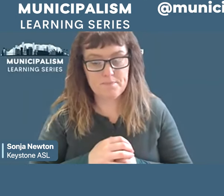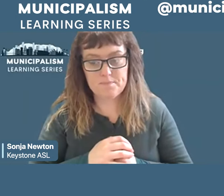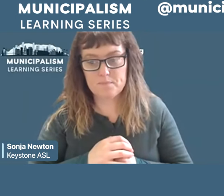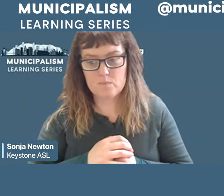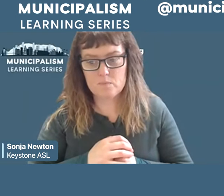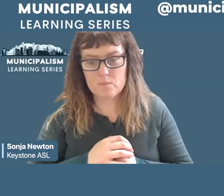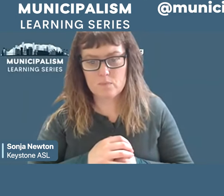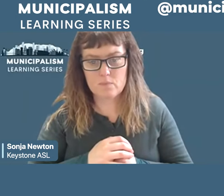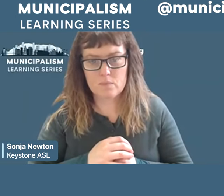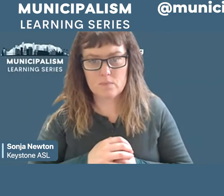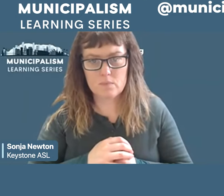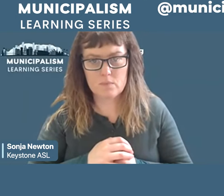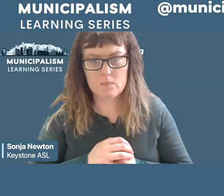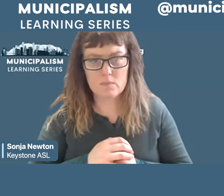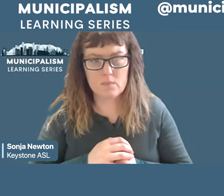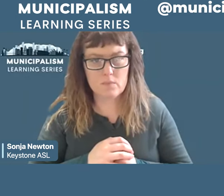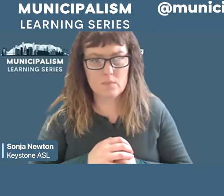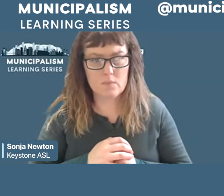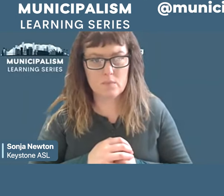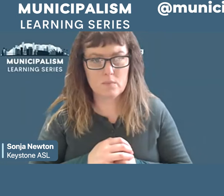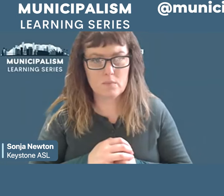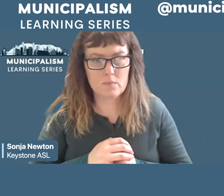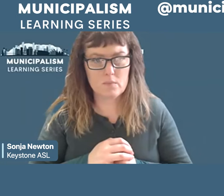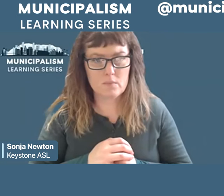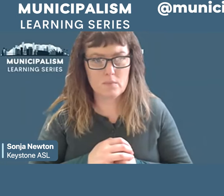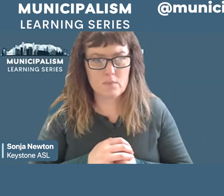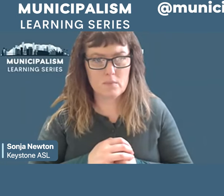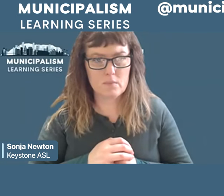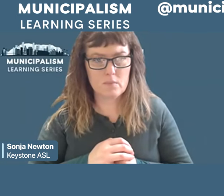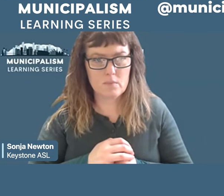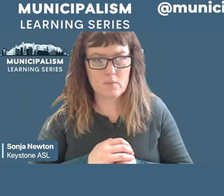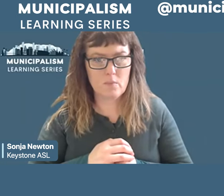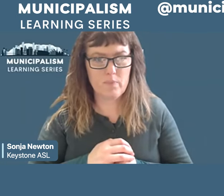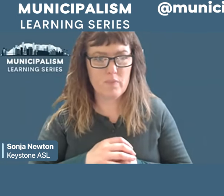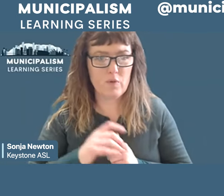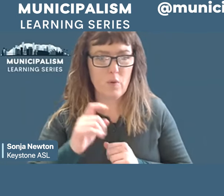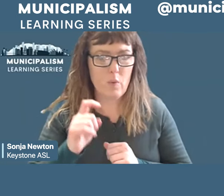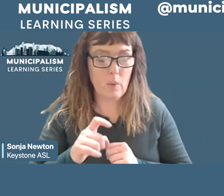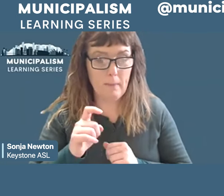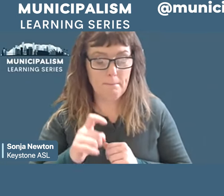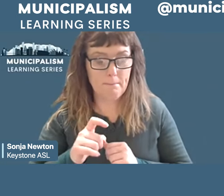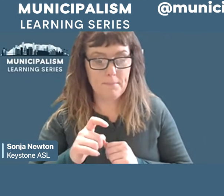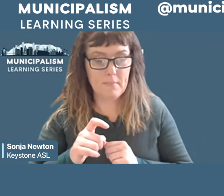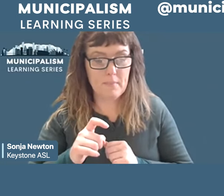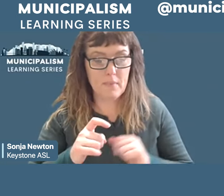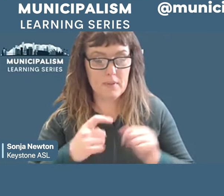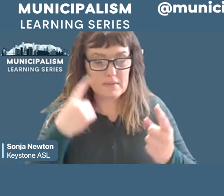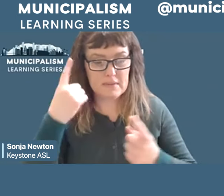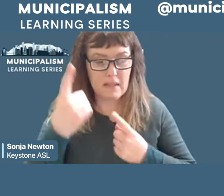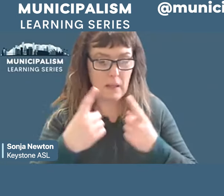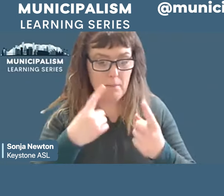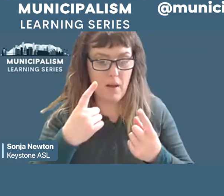But lastly, we must take seriously the cautionary lessons of the Paris Commune and Red Vienna.